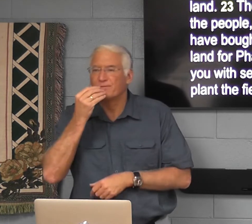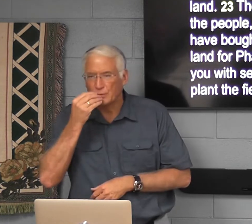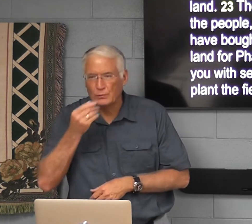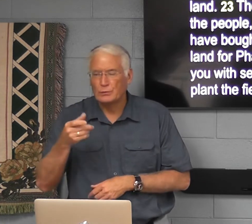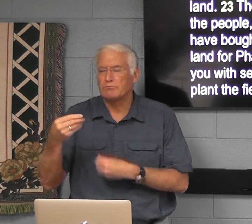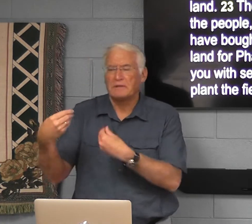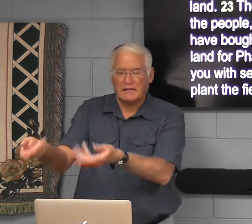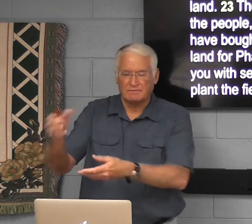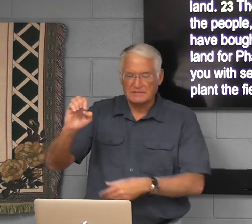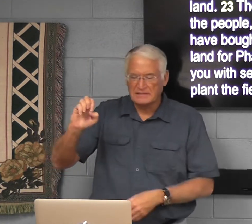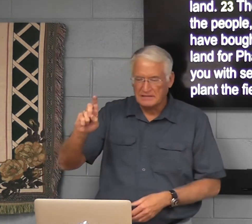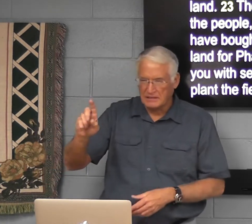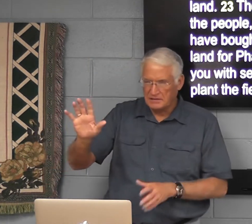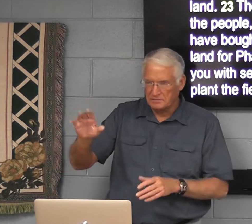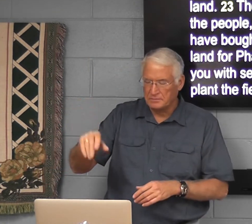And they would have plenty of food.